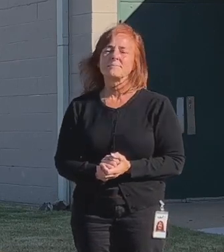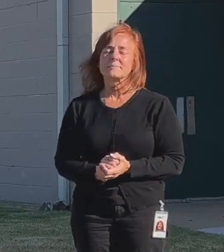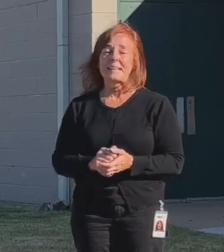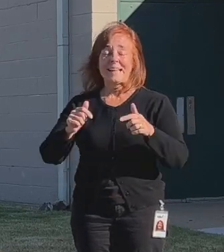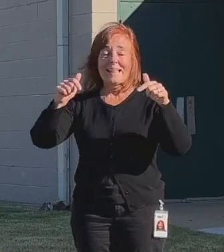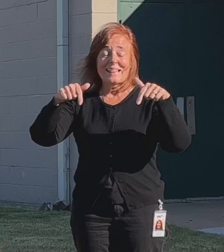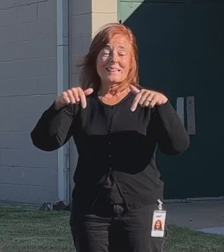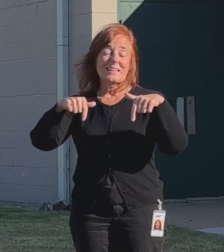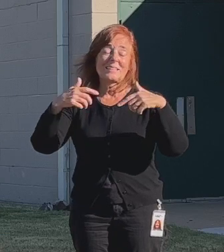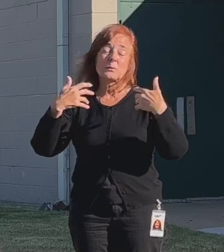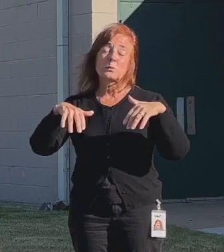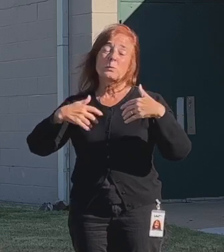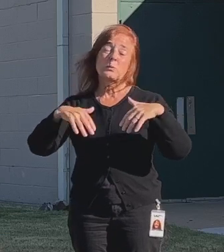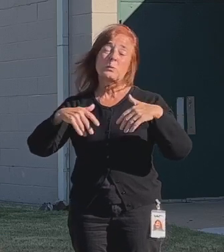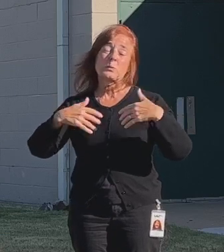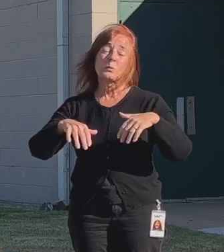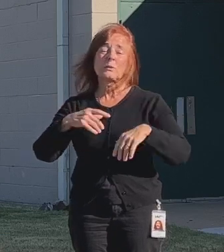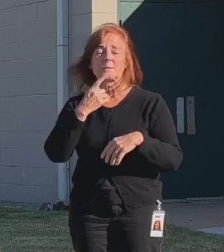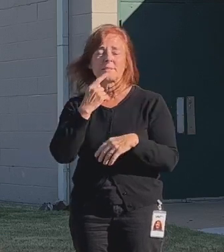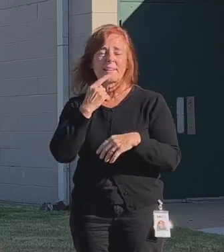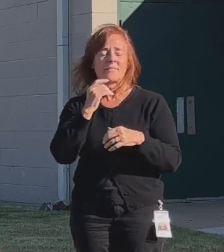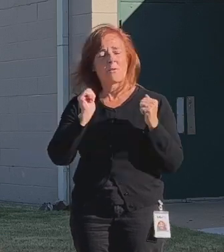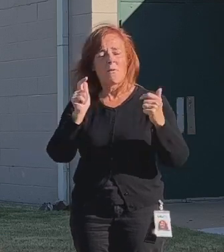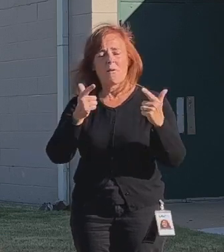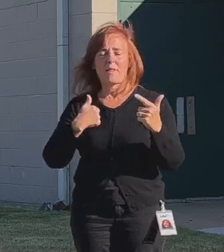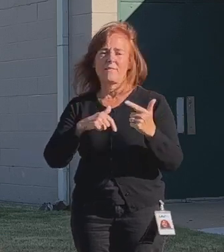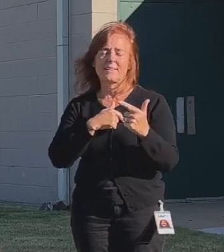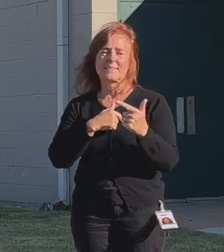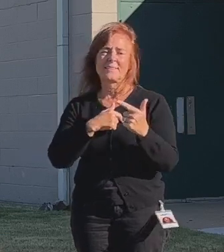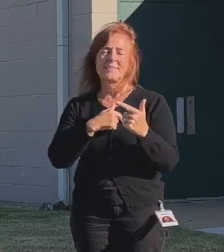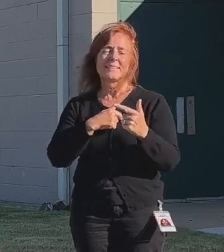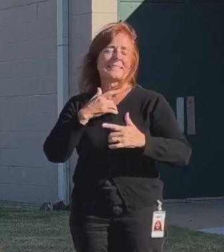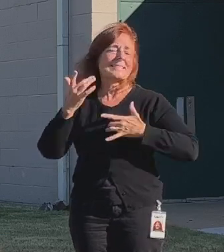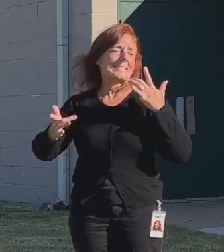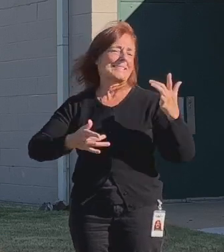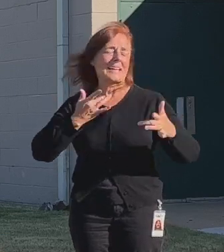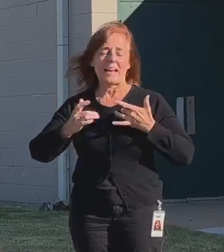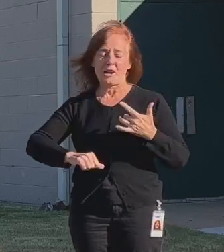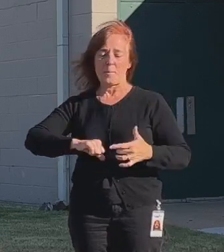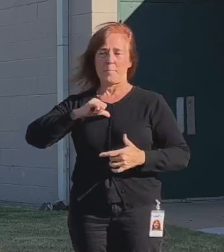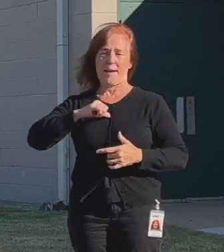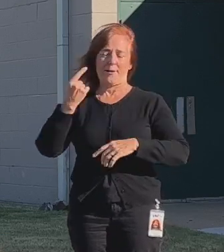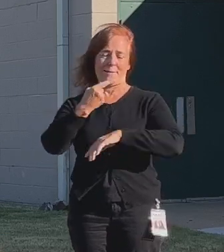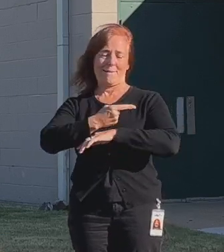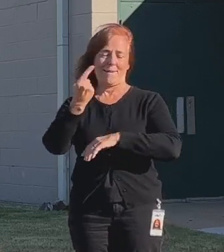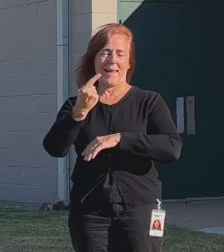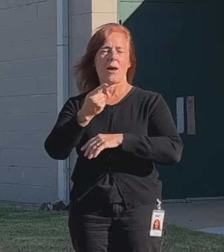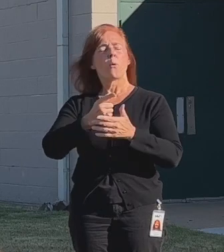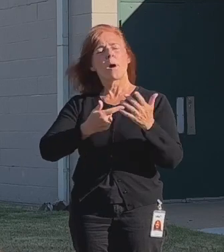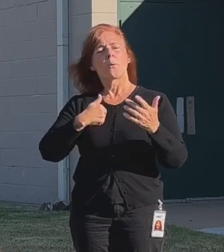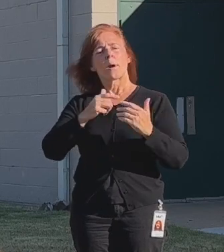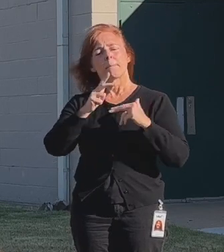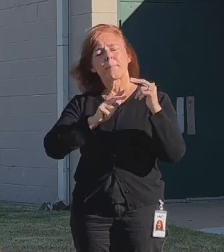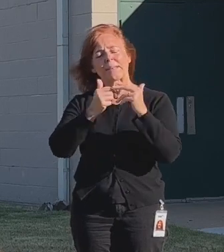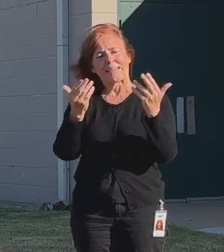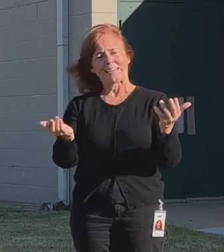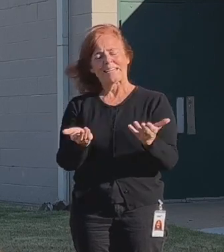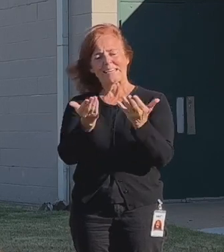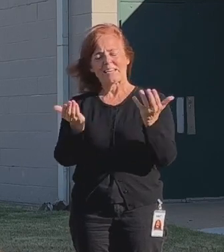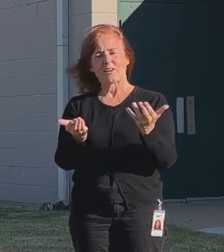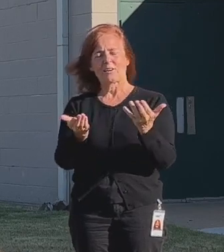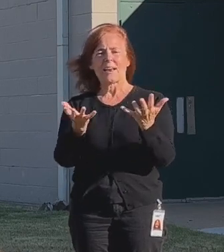This is, as we said, I think for all of us, it's such an exciting and proud day. What we're going to build here, and